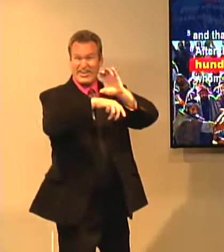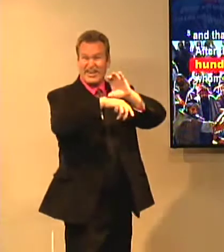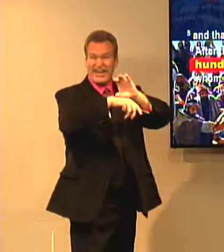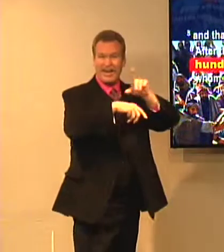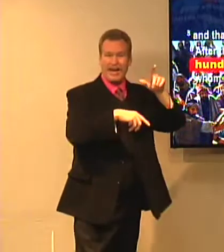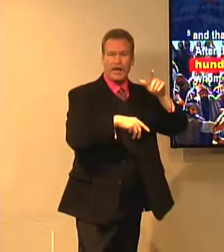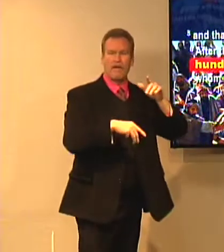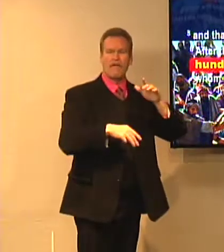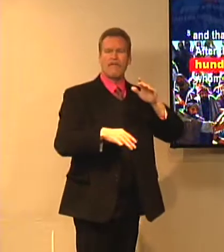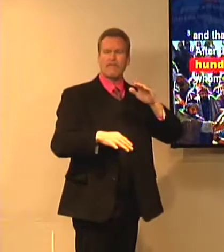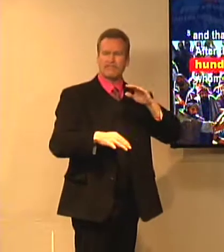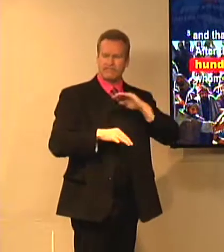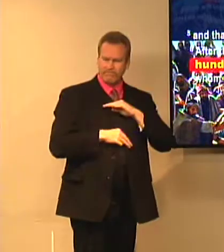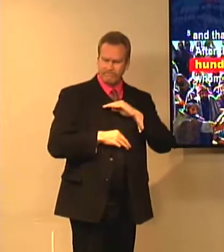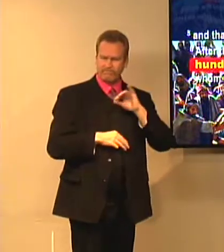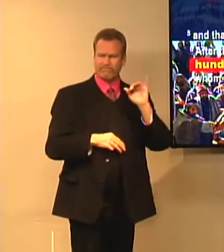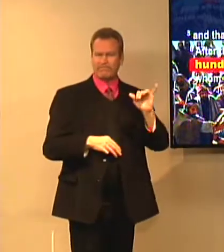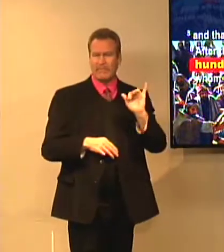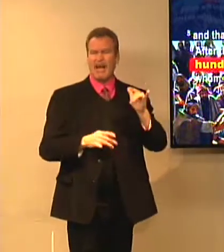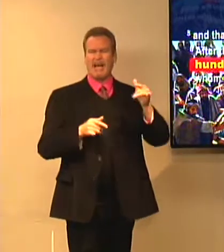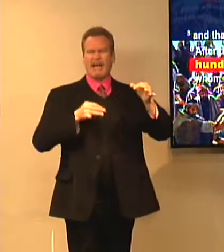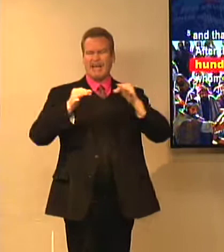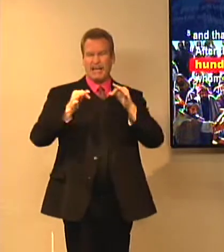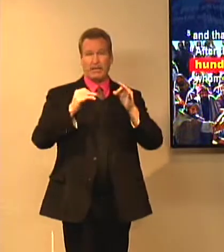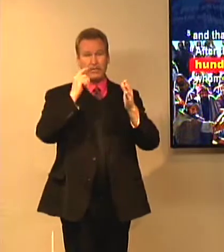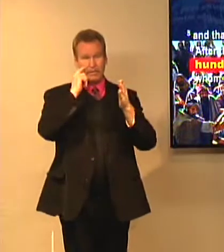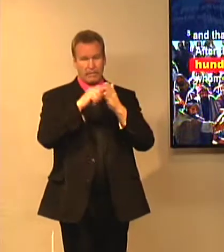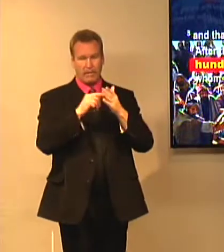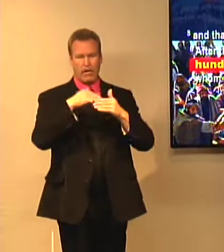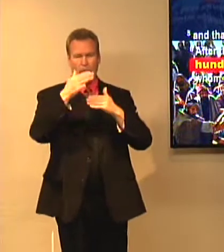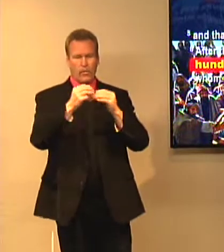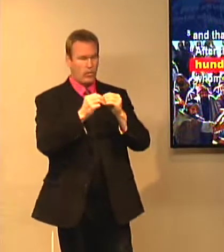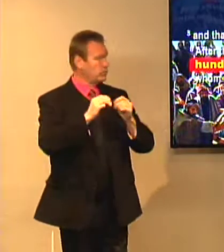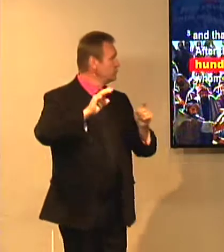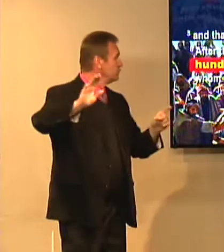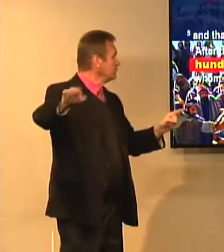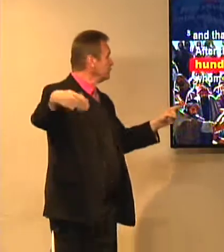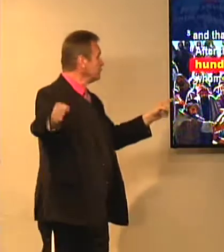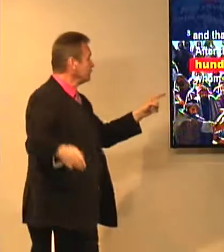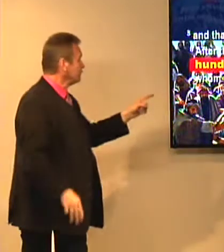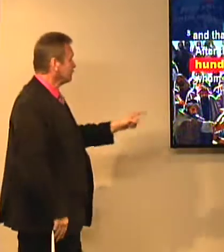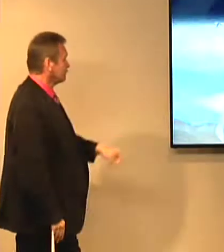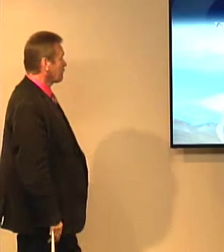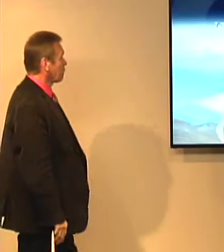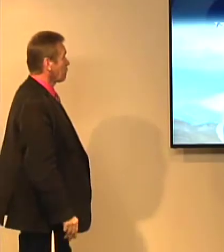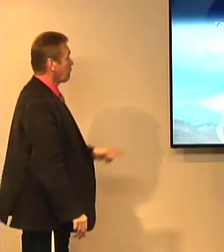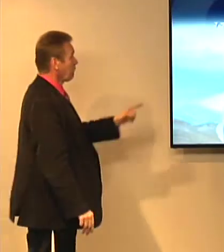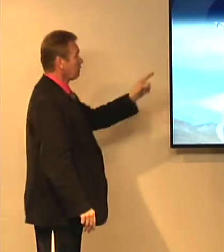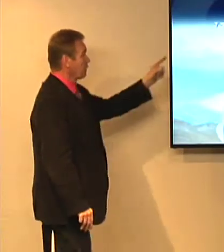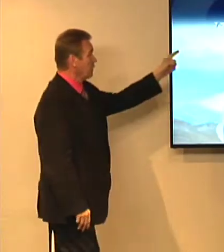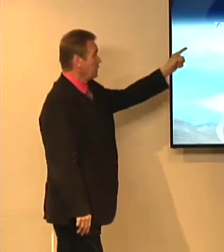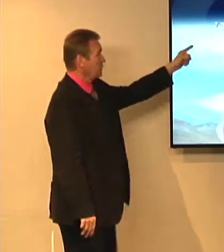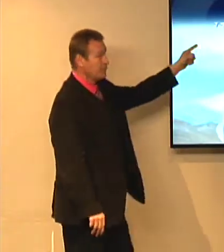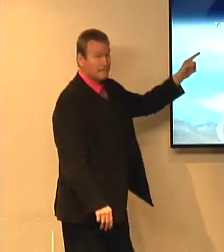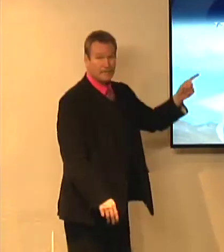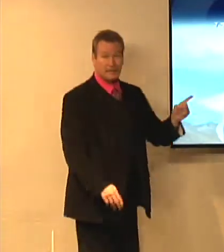So in the Corinthian church, they were satisfied. He went on to explain. So they made the attempt,